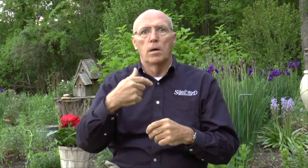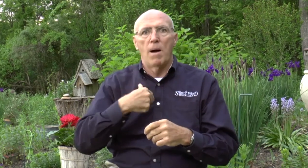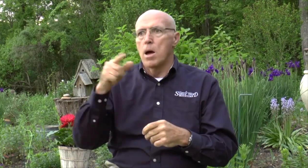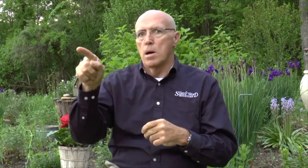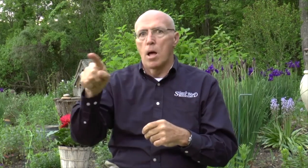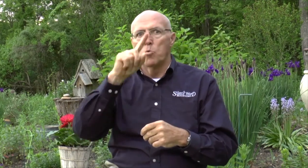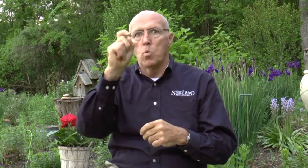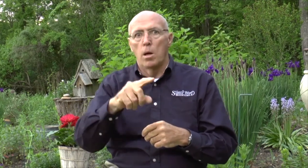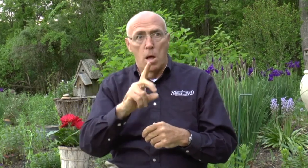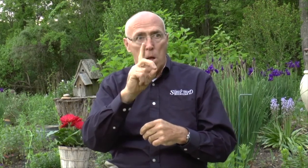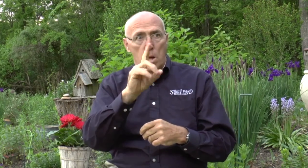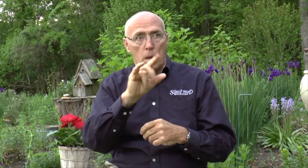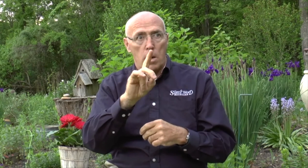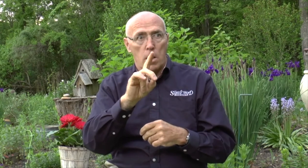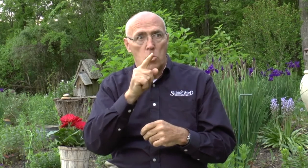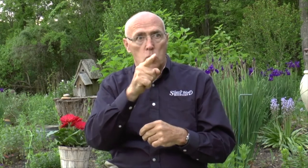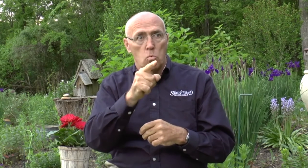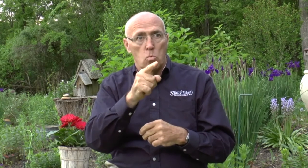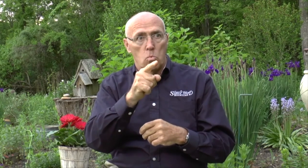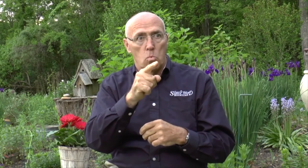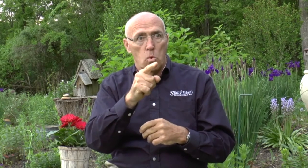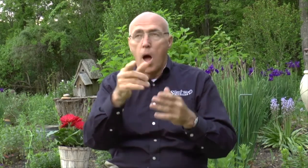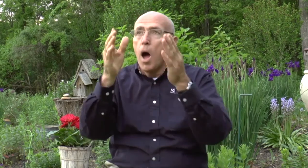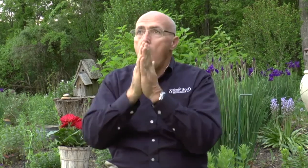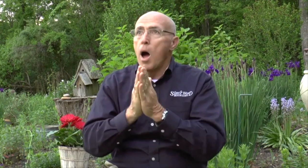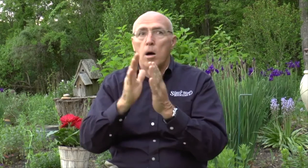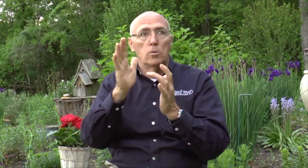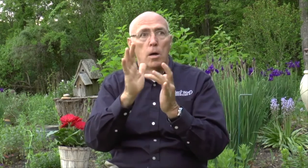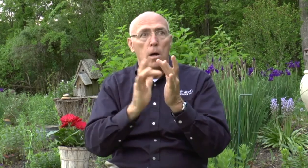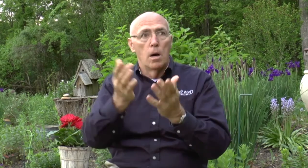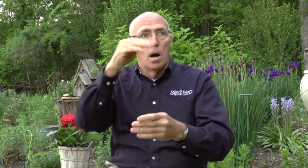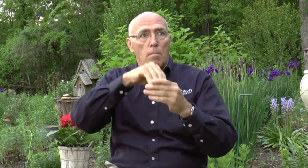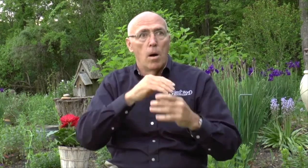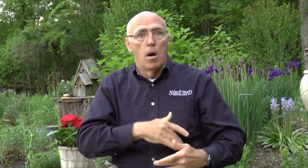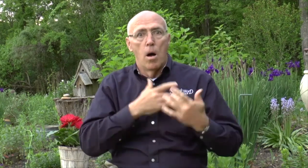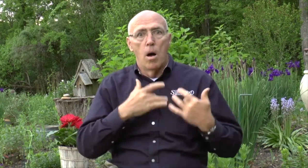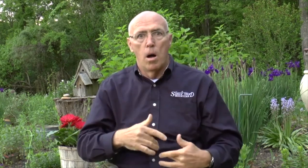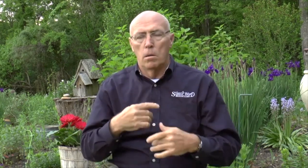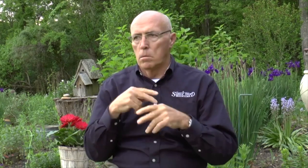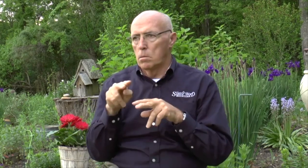Mary looked at me and she asked me a question. She said, did you ask Jesus to come into your heart?